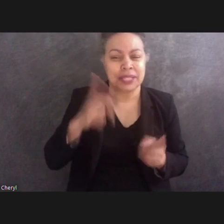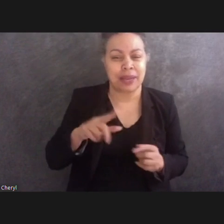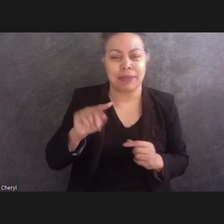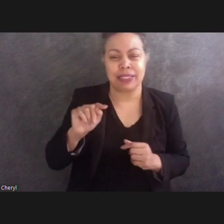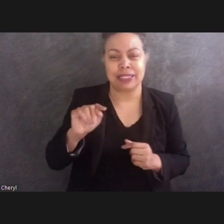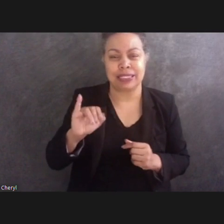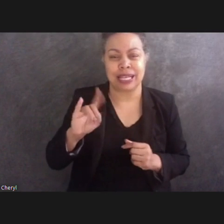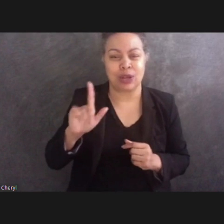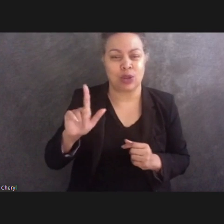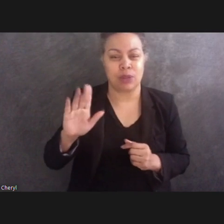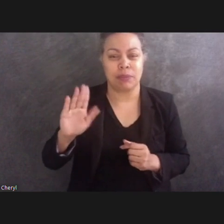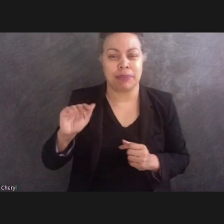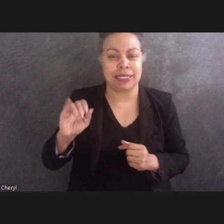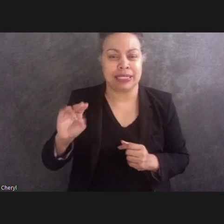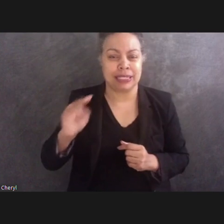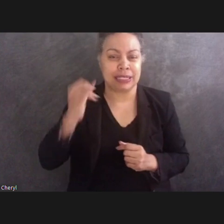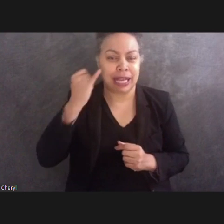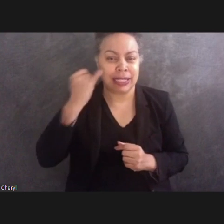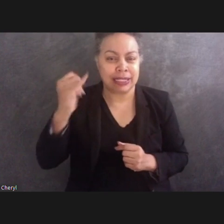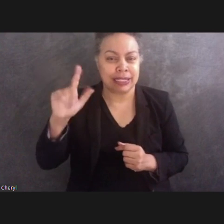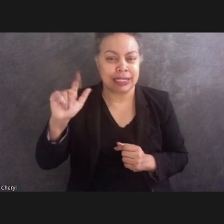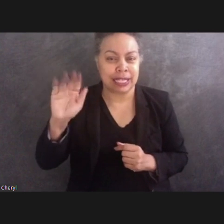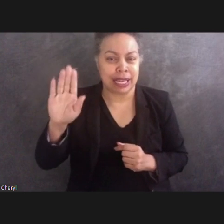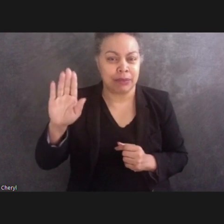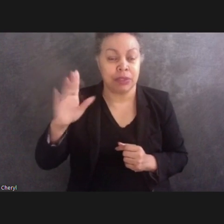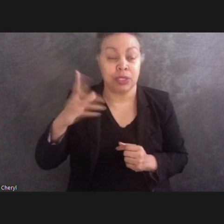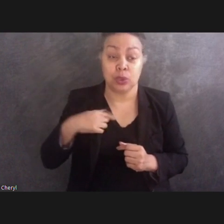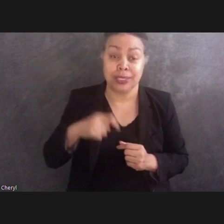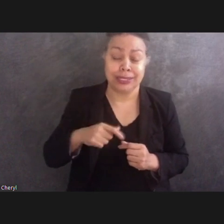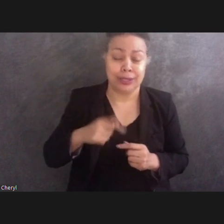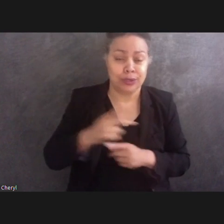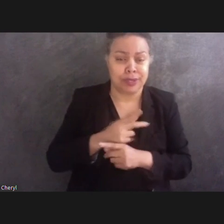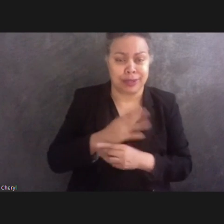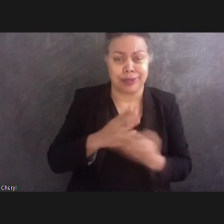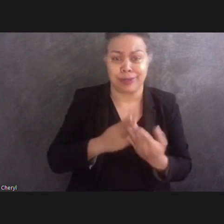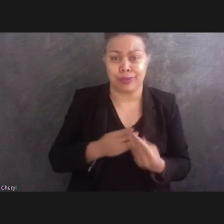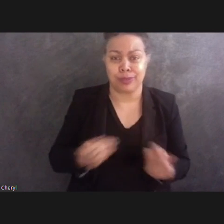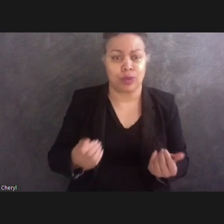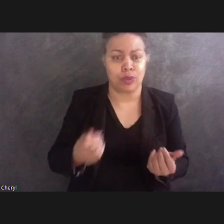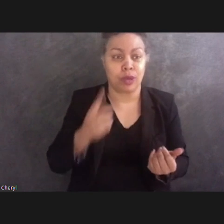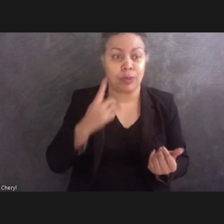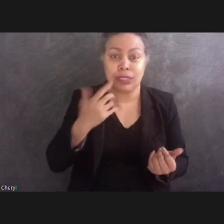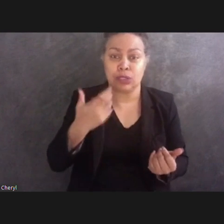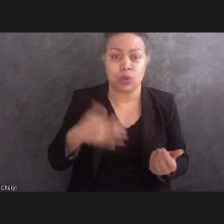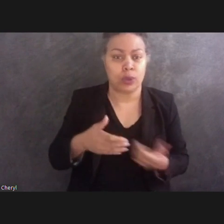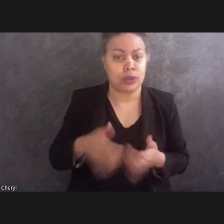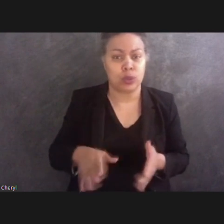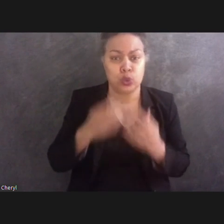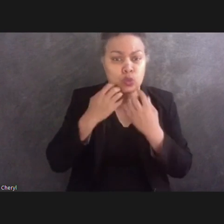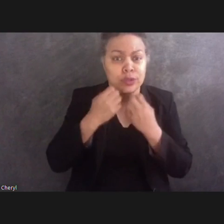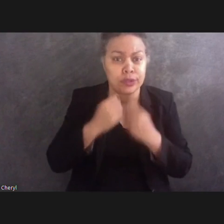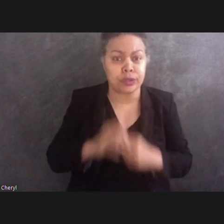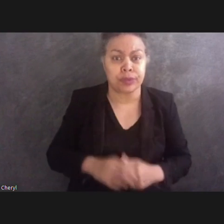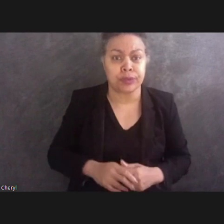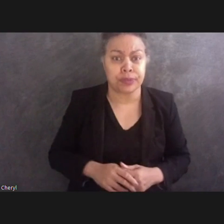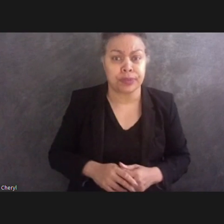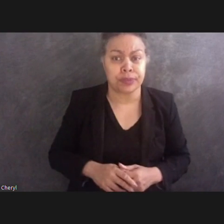we do need to all come together with some resolution so that we don't lose these treasures. But it's something that we will,